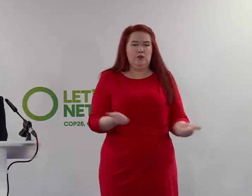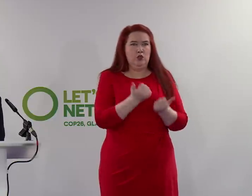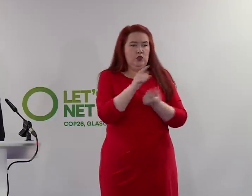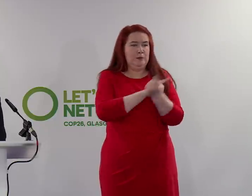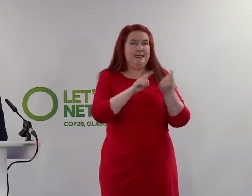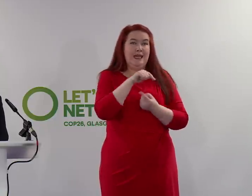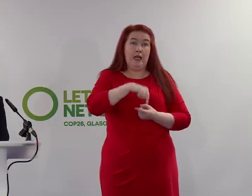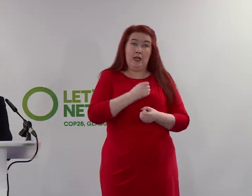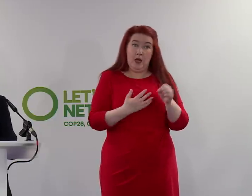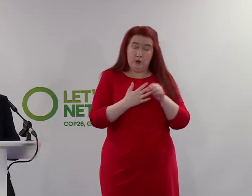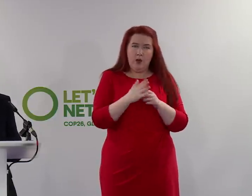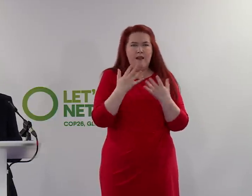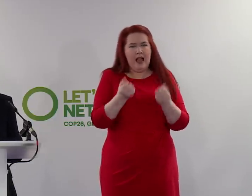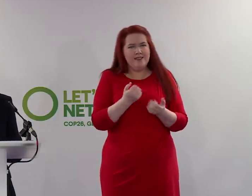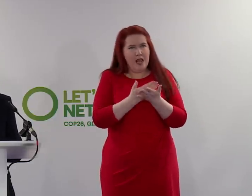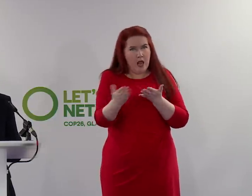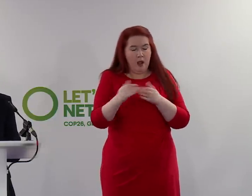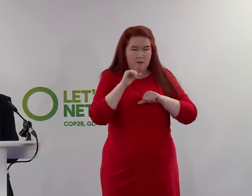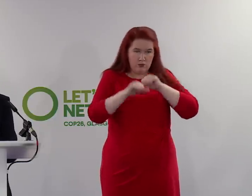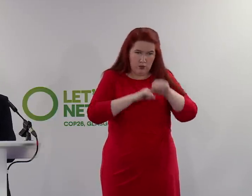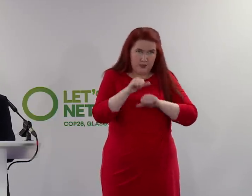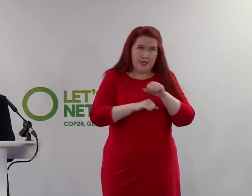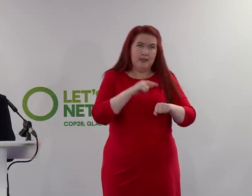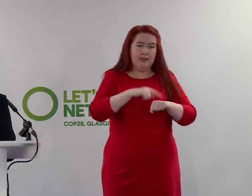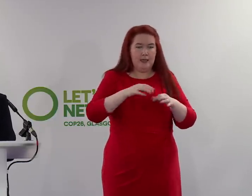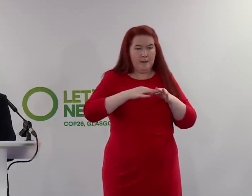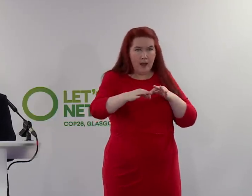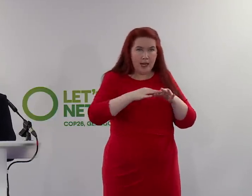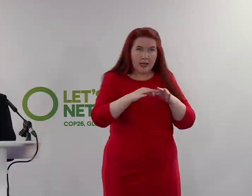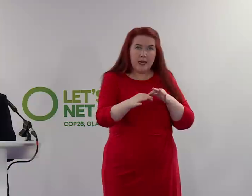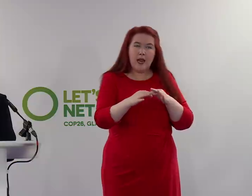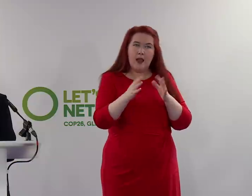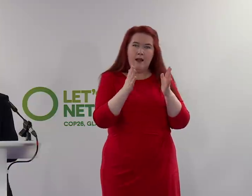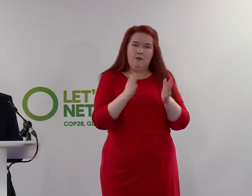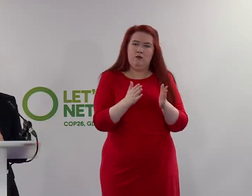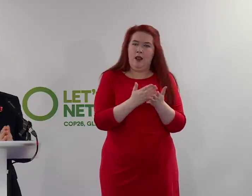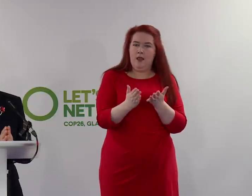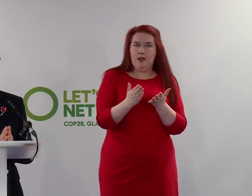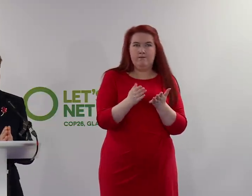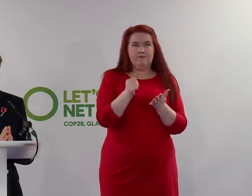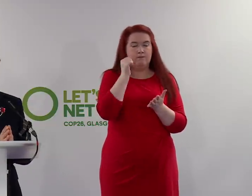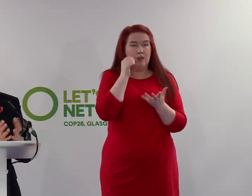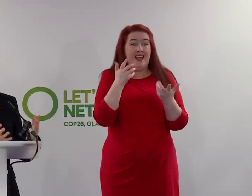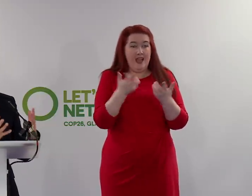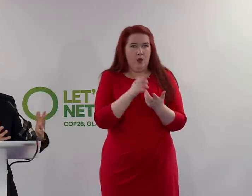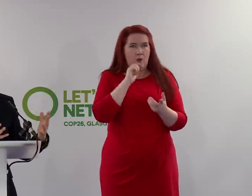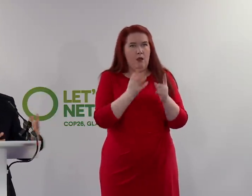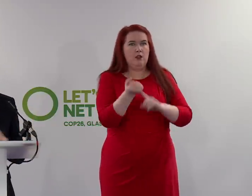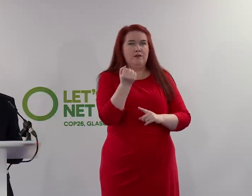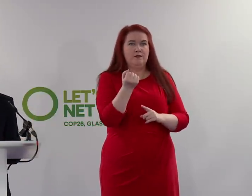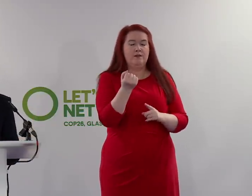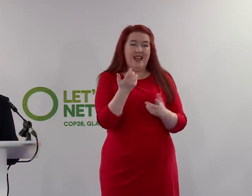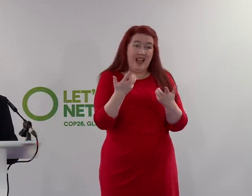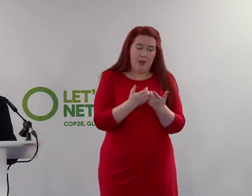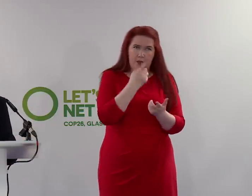with a clear process and time scale around the way in which it will be closed. In other words,